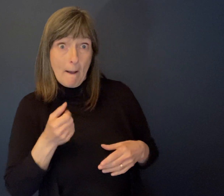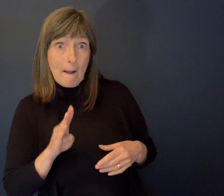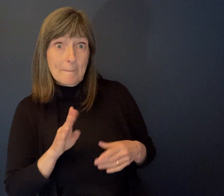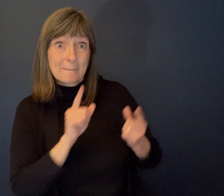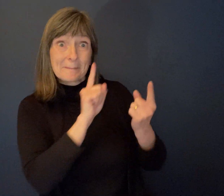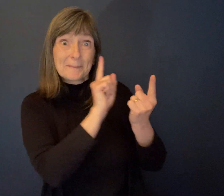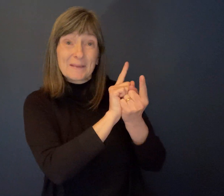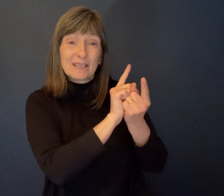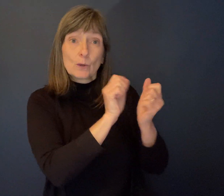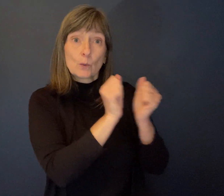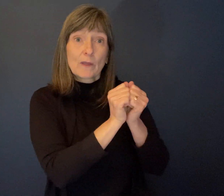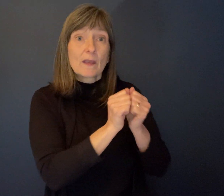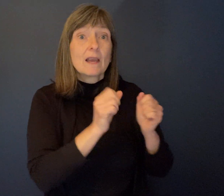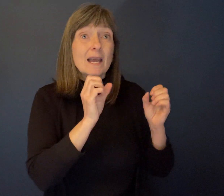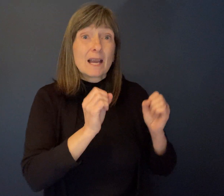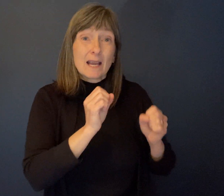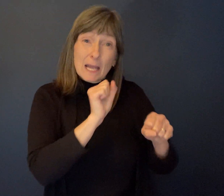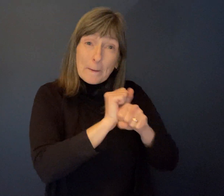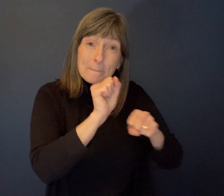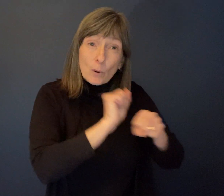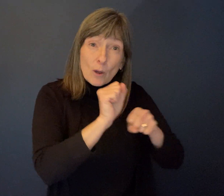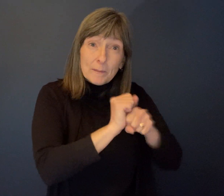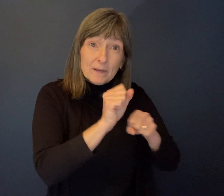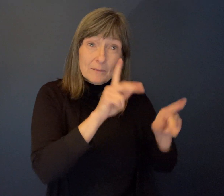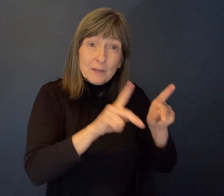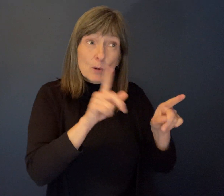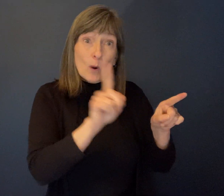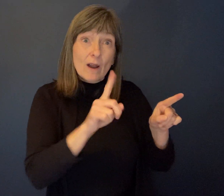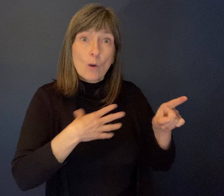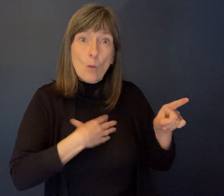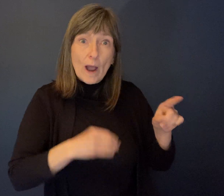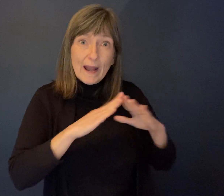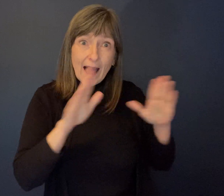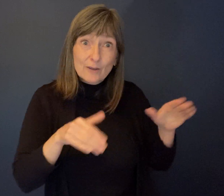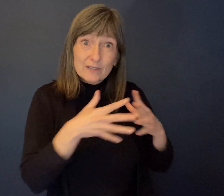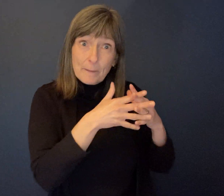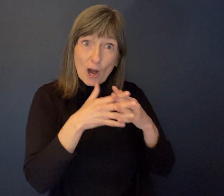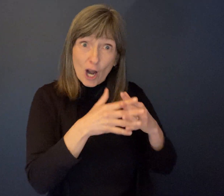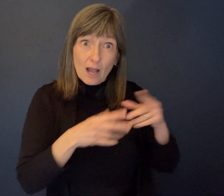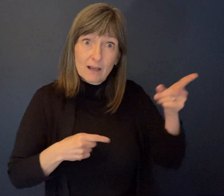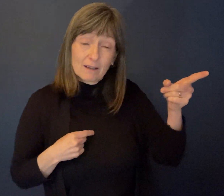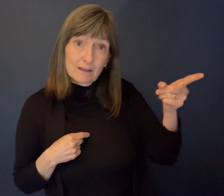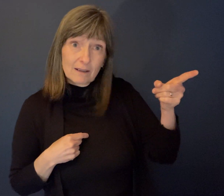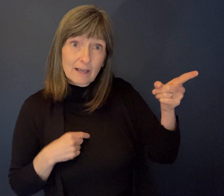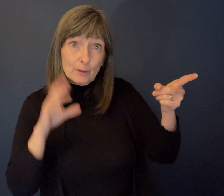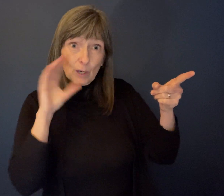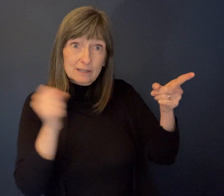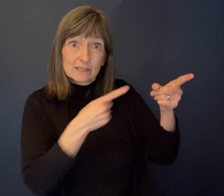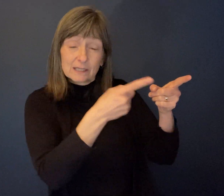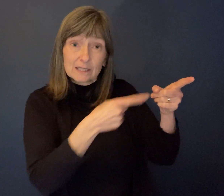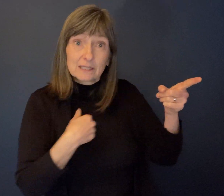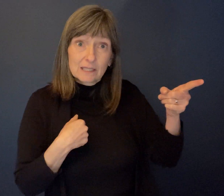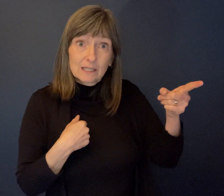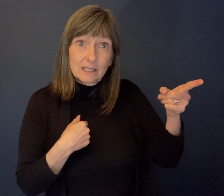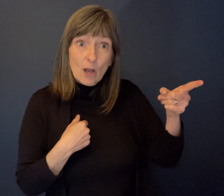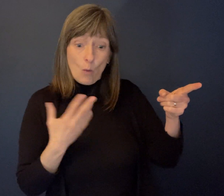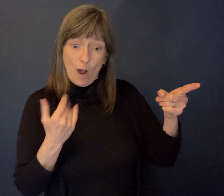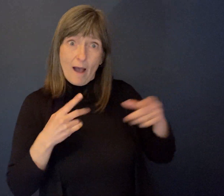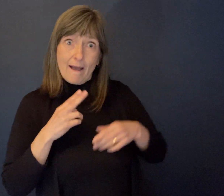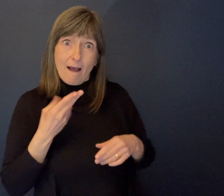the employment people to talk about what the hub was doing and how it was successful. So I'm saying to you that the